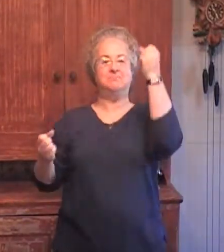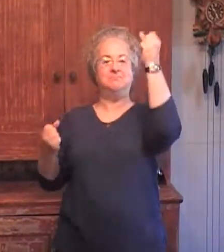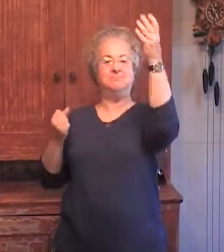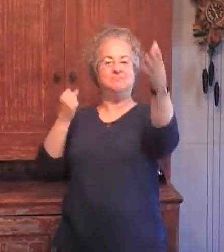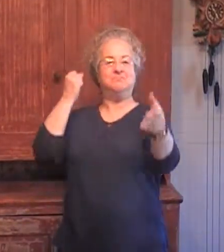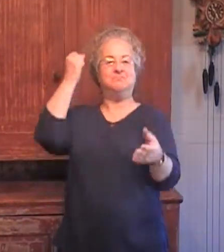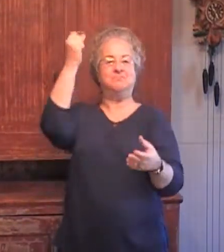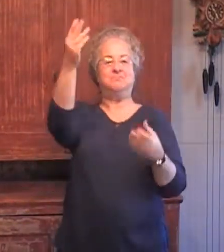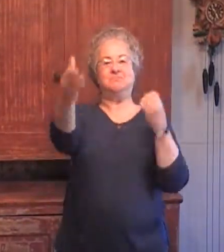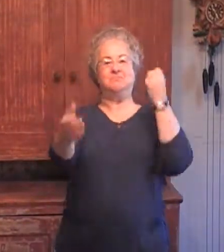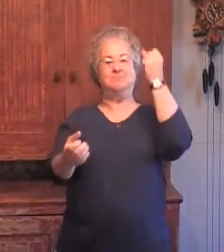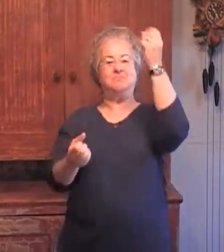sing.